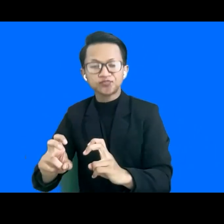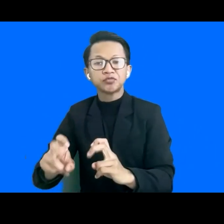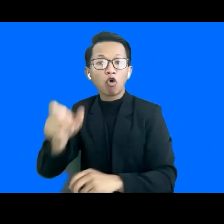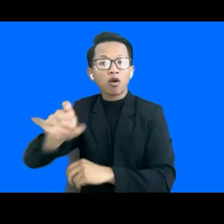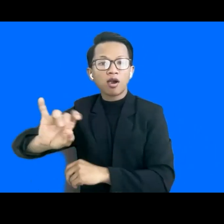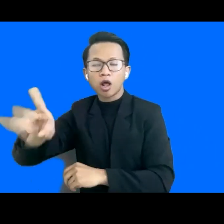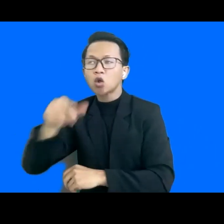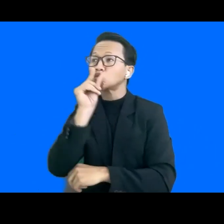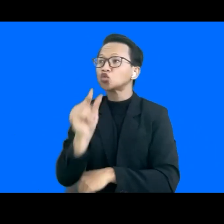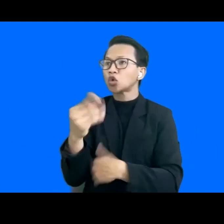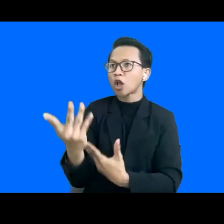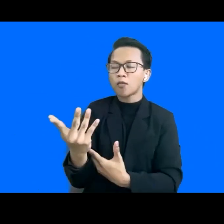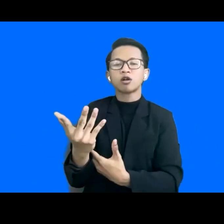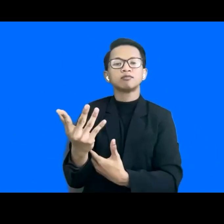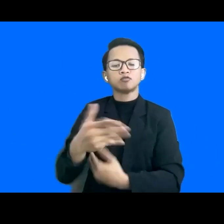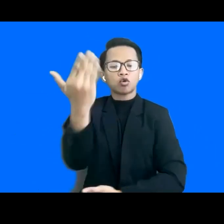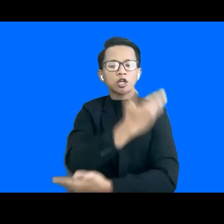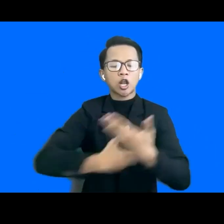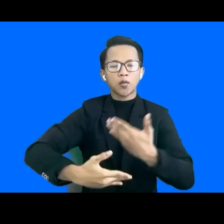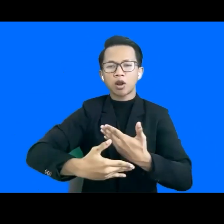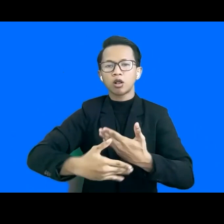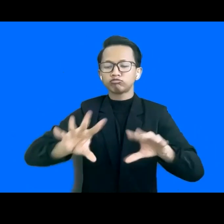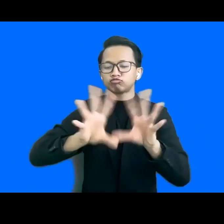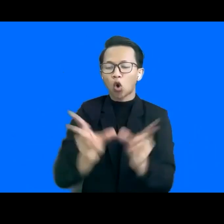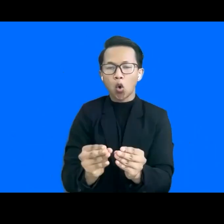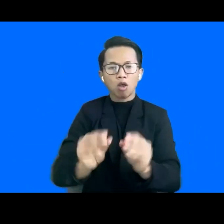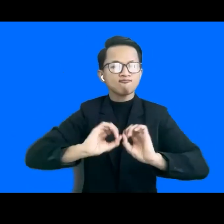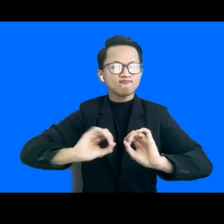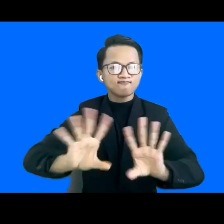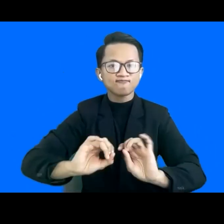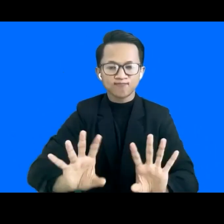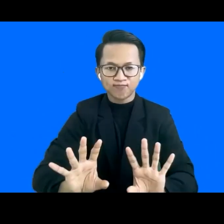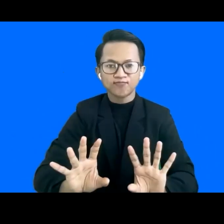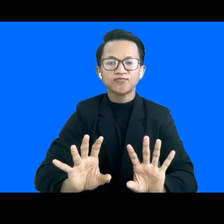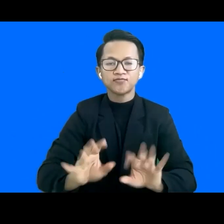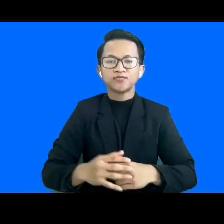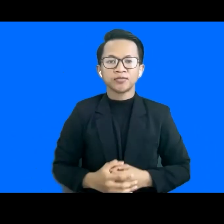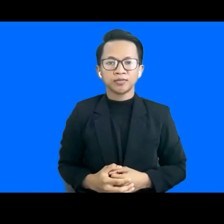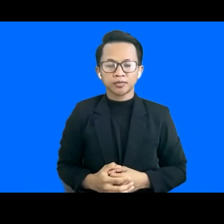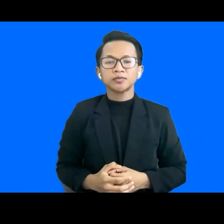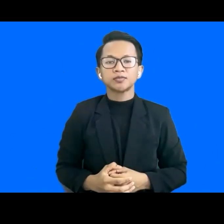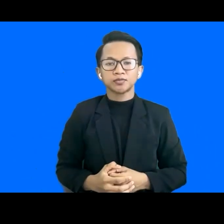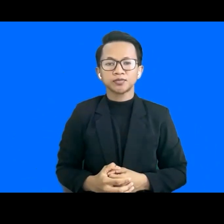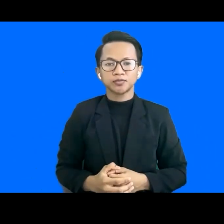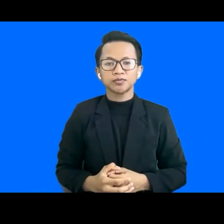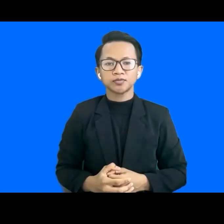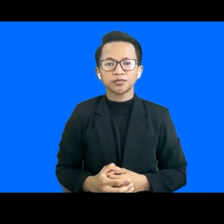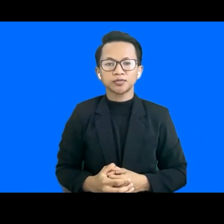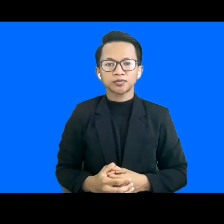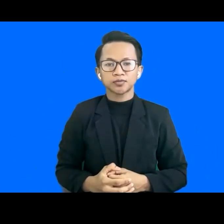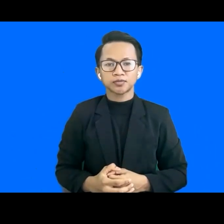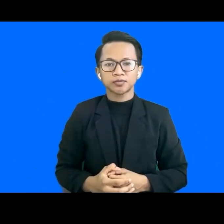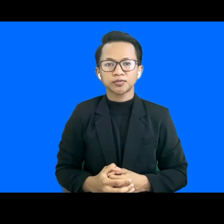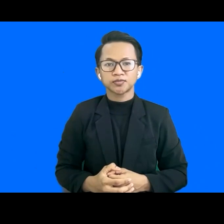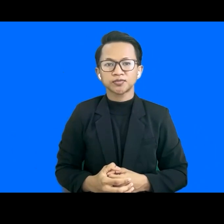to promote inclusion for people with disabilities in this region. So without further ado, let me